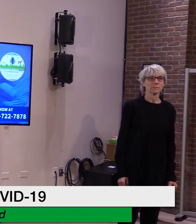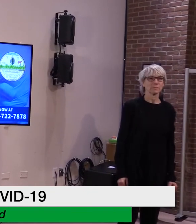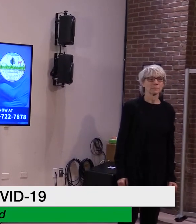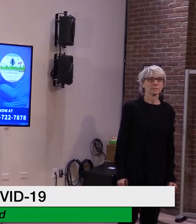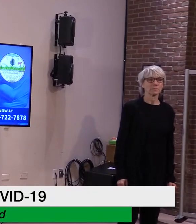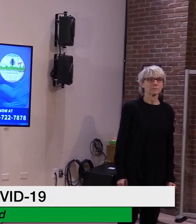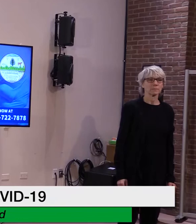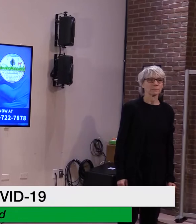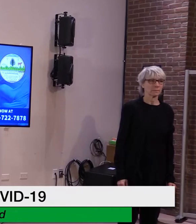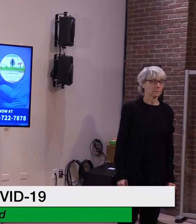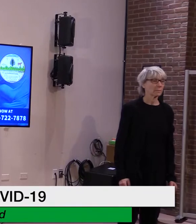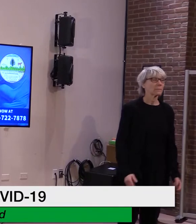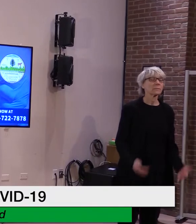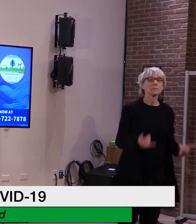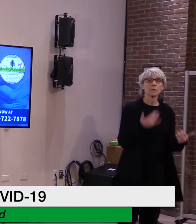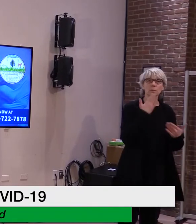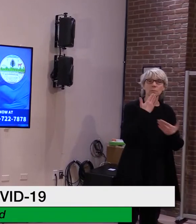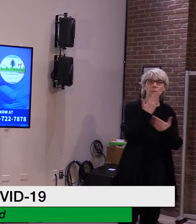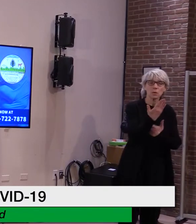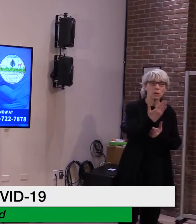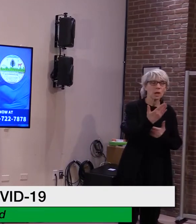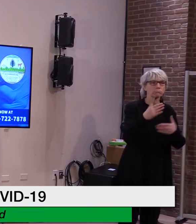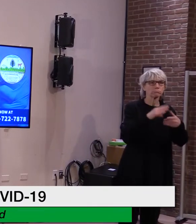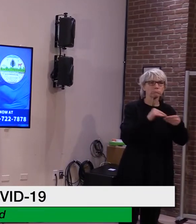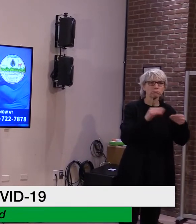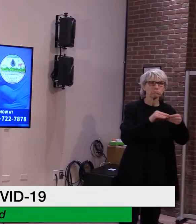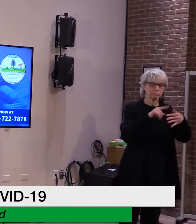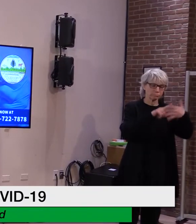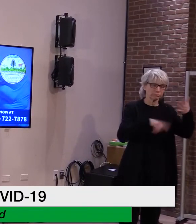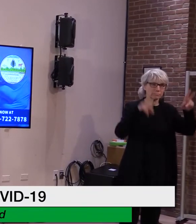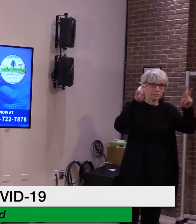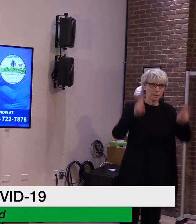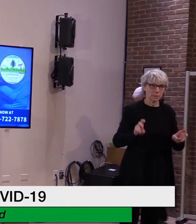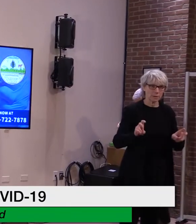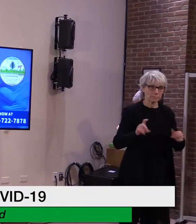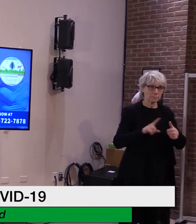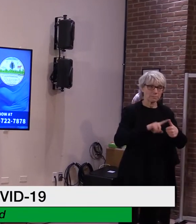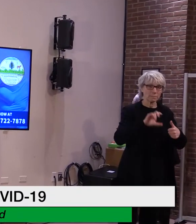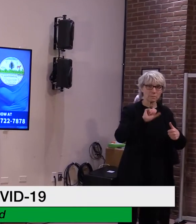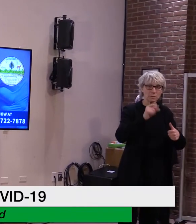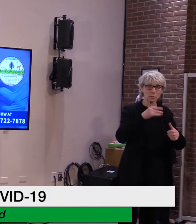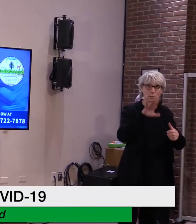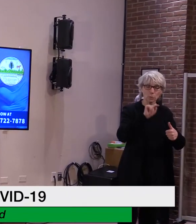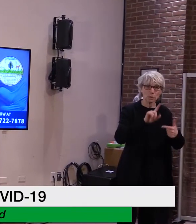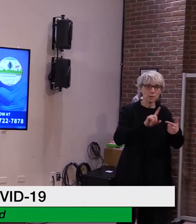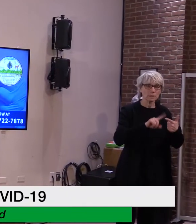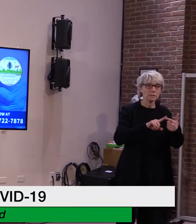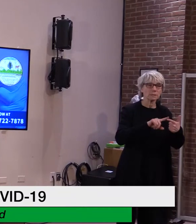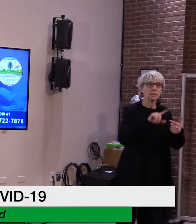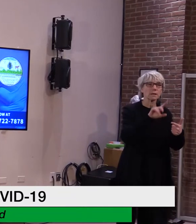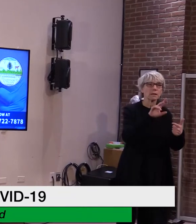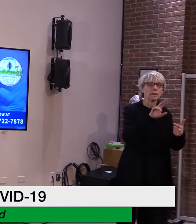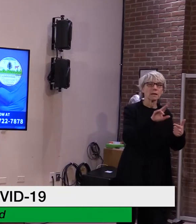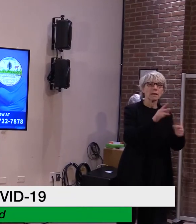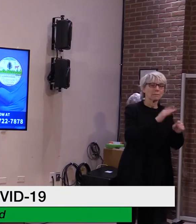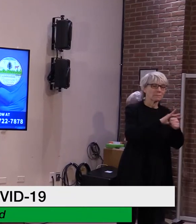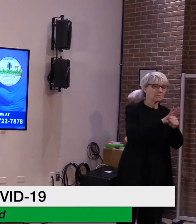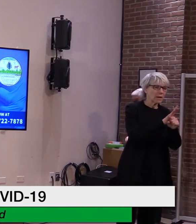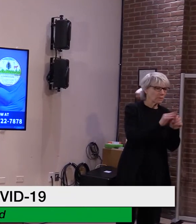This morning, I'm going to talk about a number of topics, including sports, the variant, the CDC,